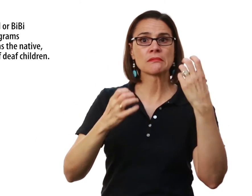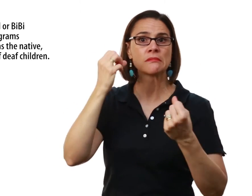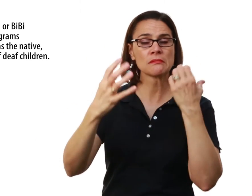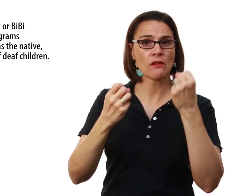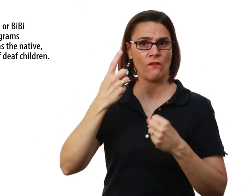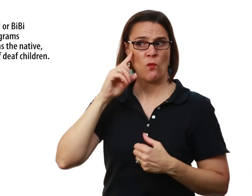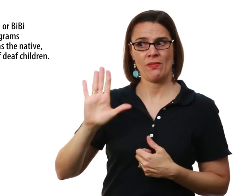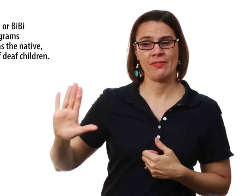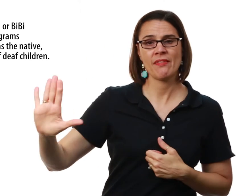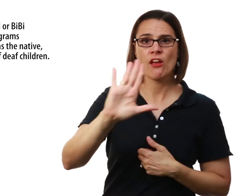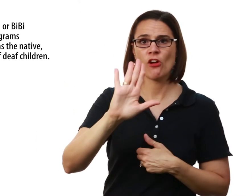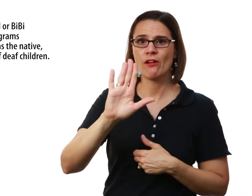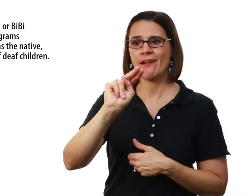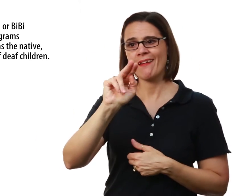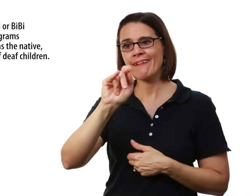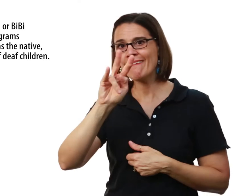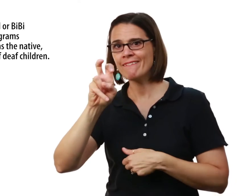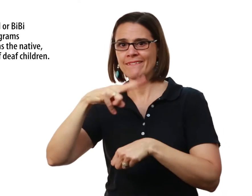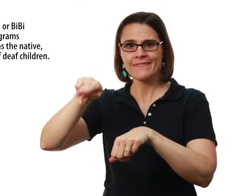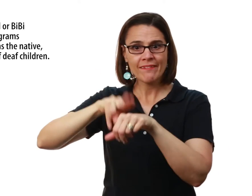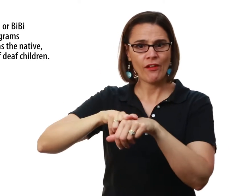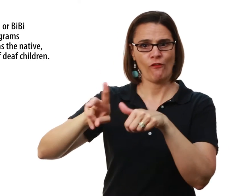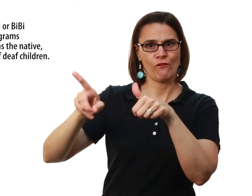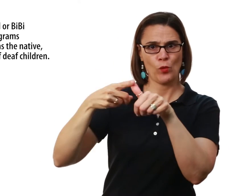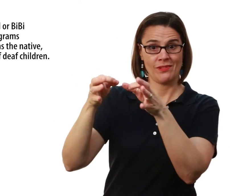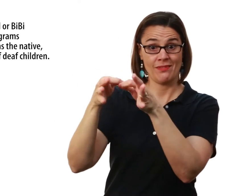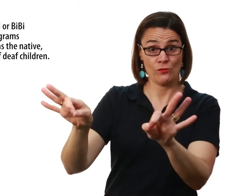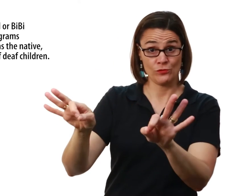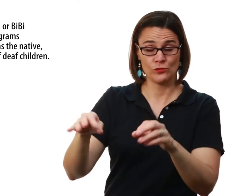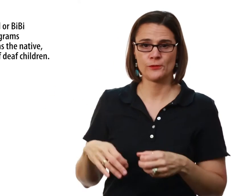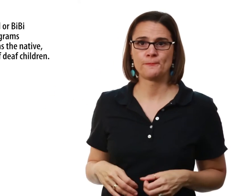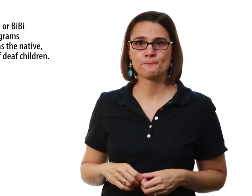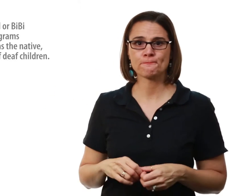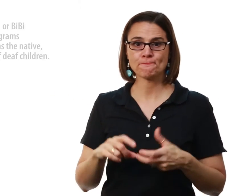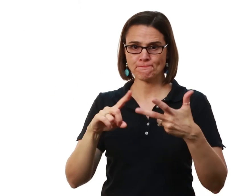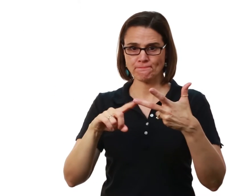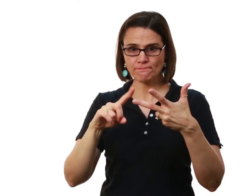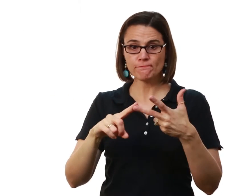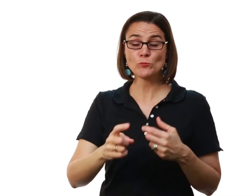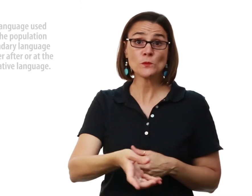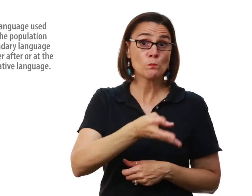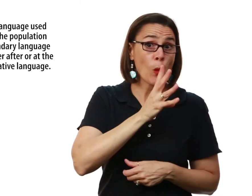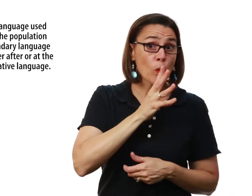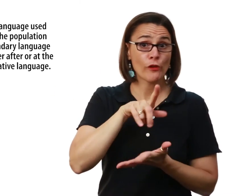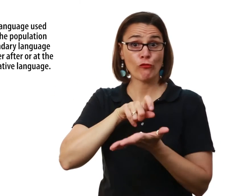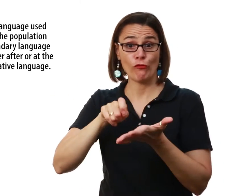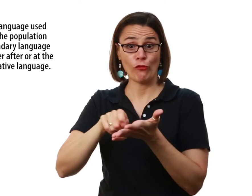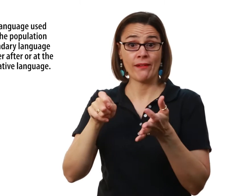that for their native sign language or first language users Spoken and